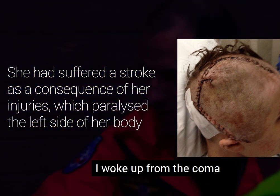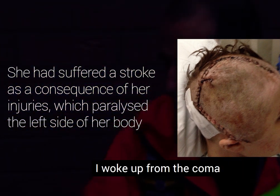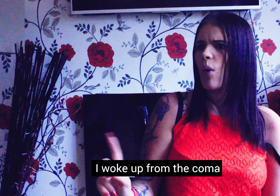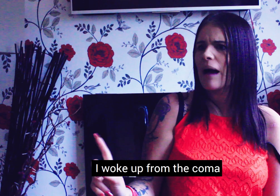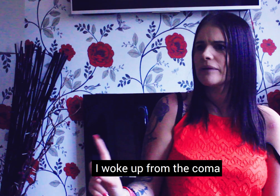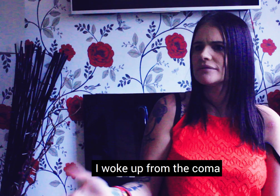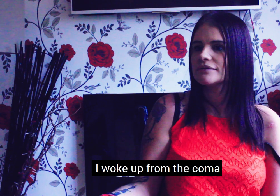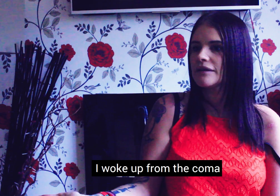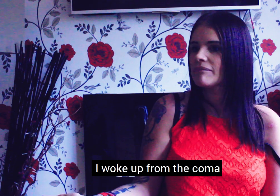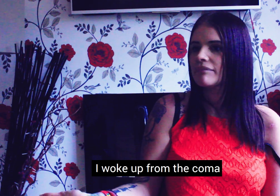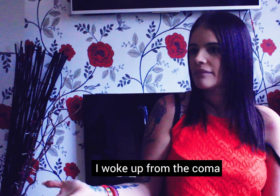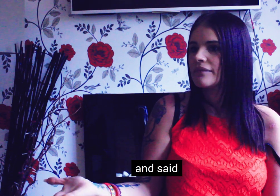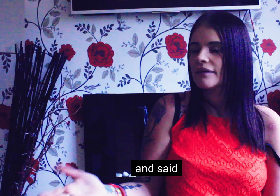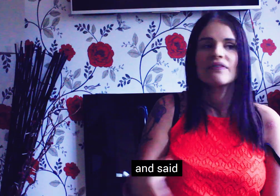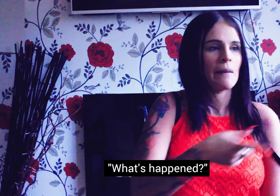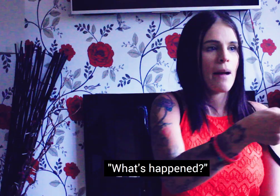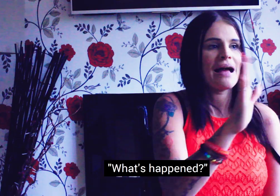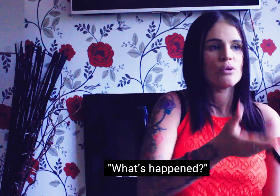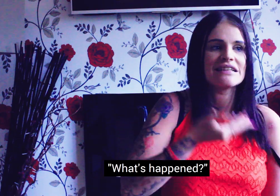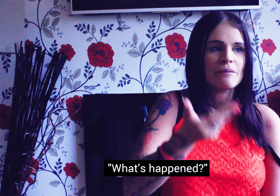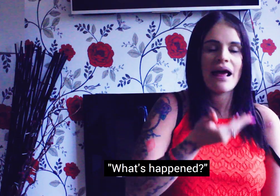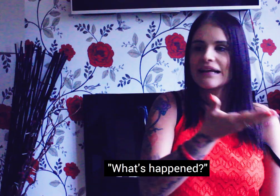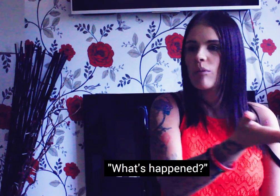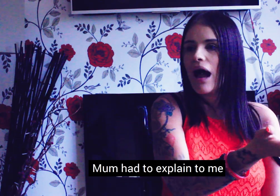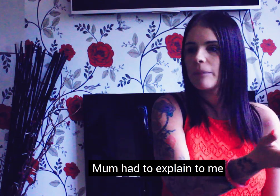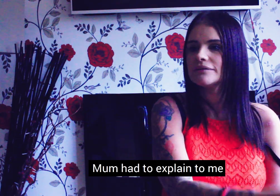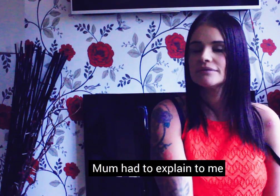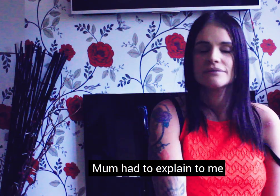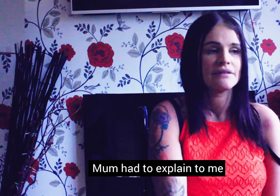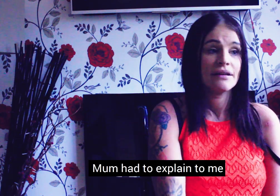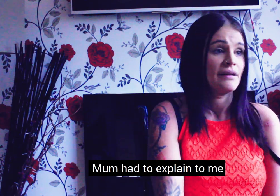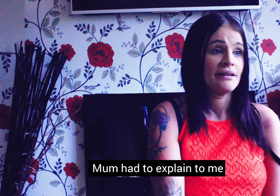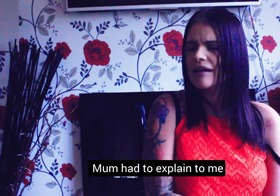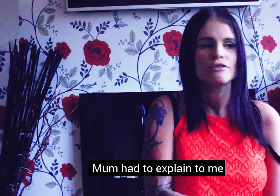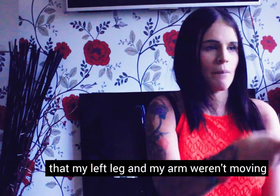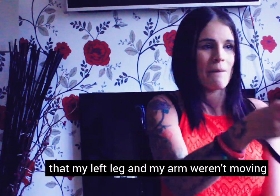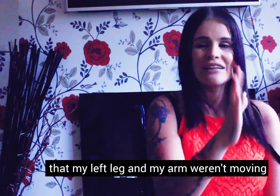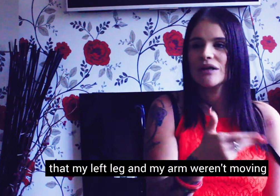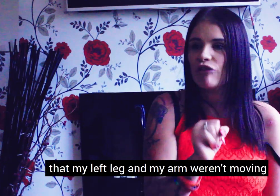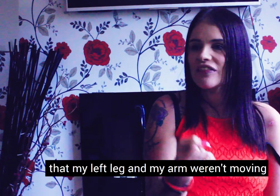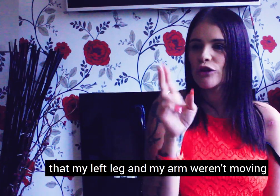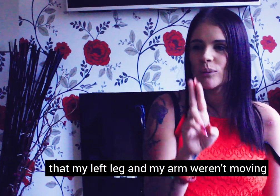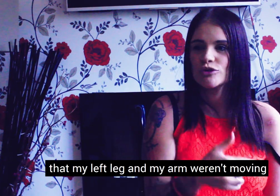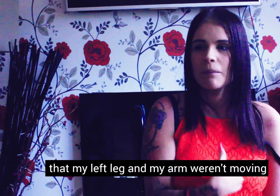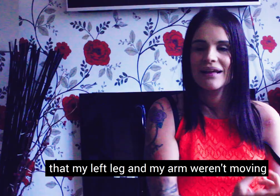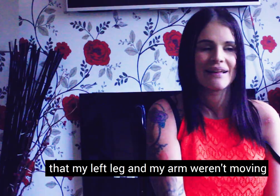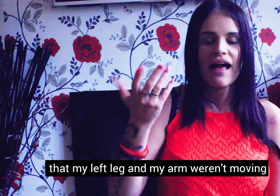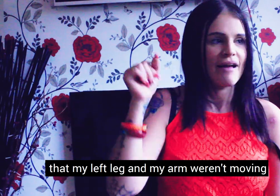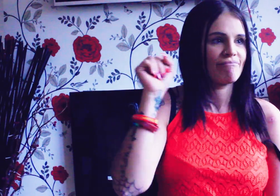I woke up from the coma and said, what's happened? Mum had to explain to me that my left leg and my arm wasn't moving.